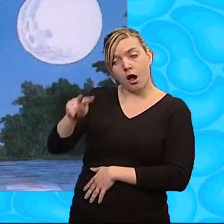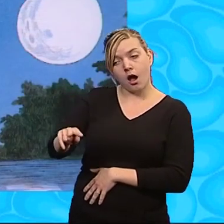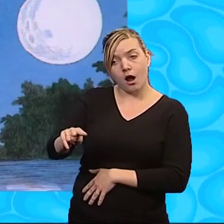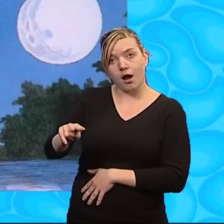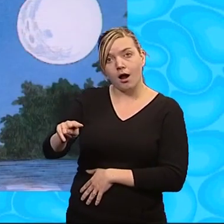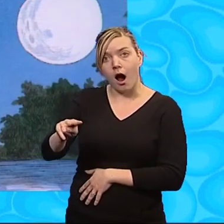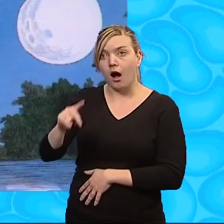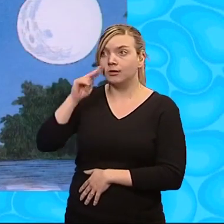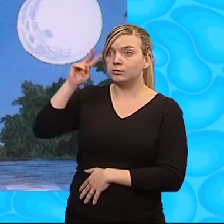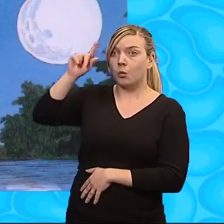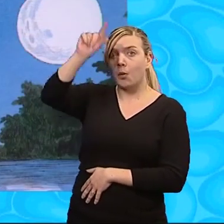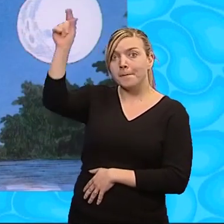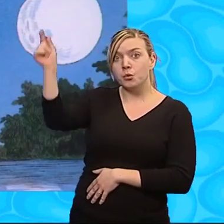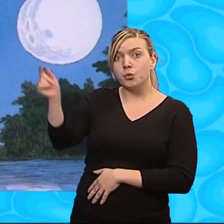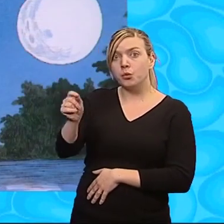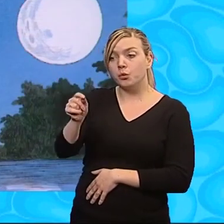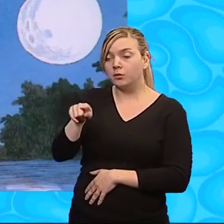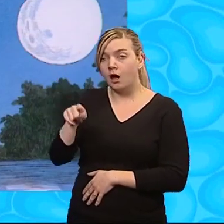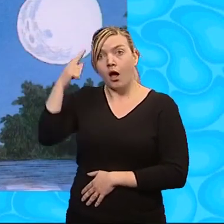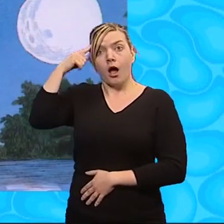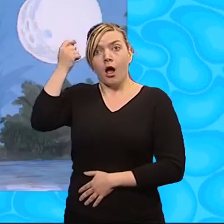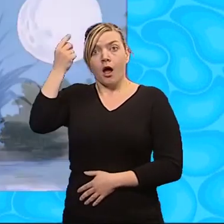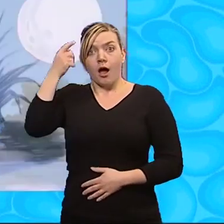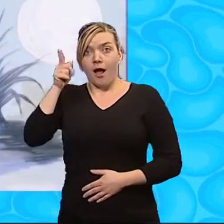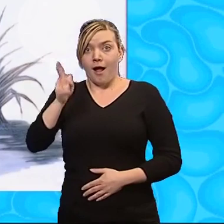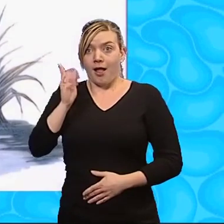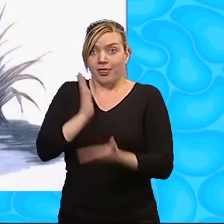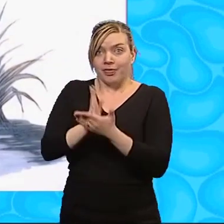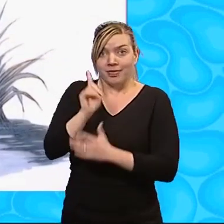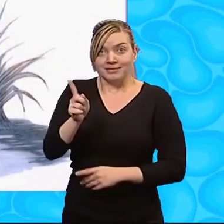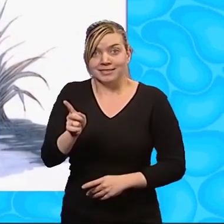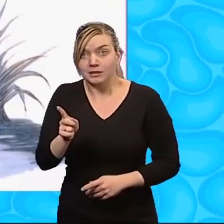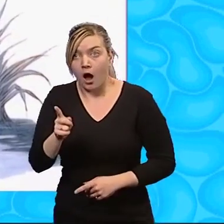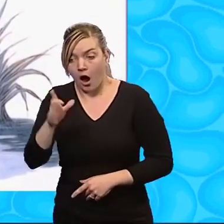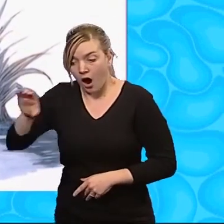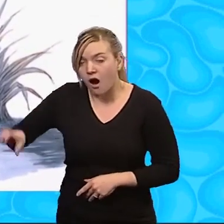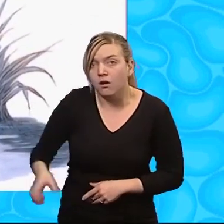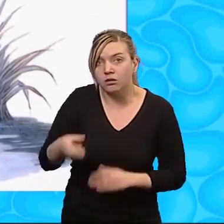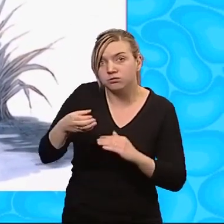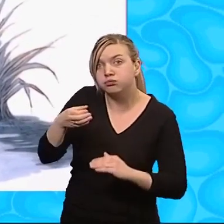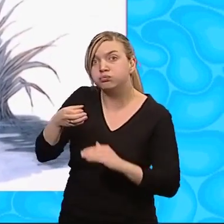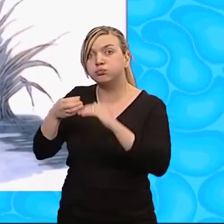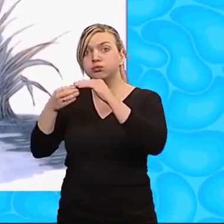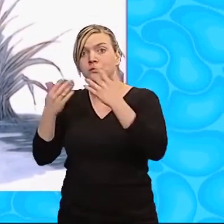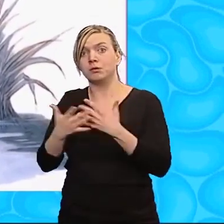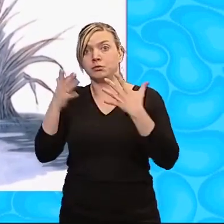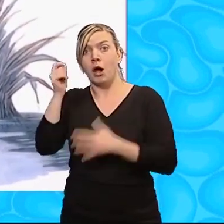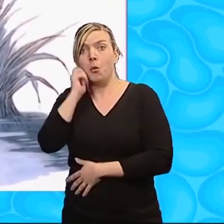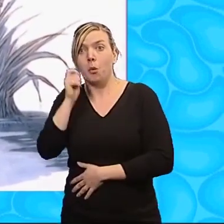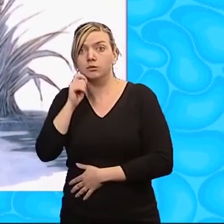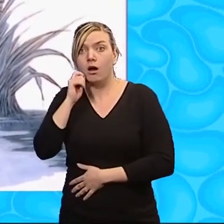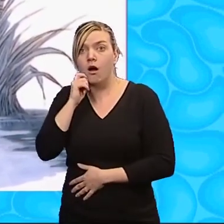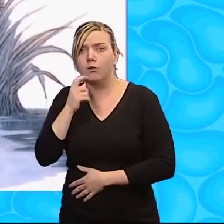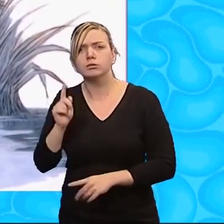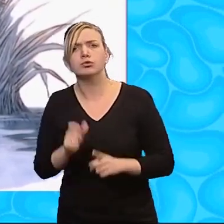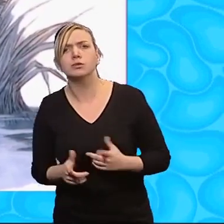the moon on the water. That's it, he cried. Hedgehog filled the bottle with bright water. What's he doing? Well, you'll see.